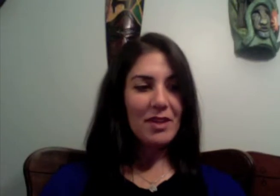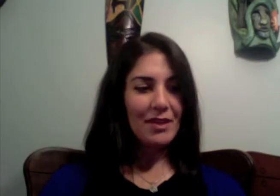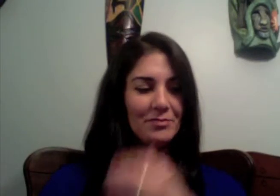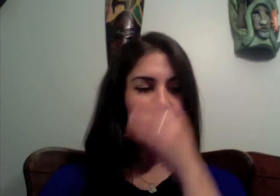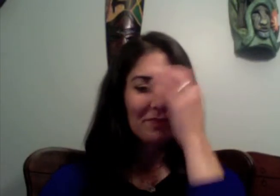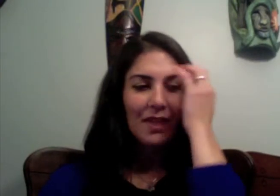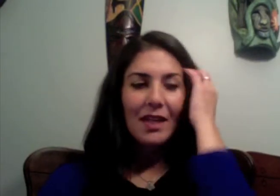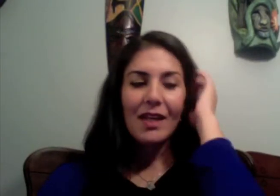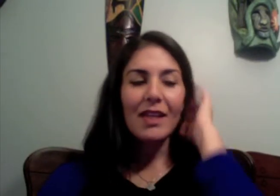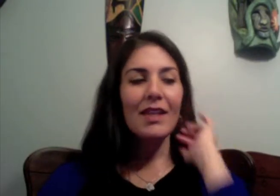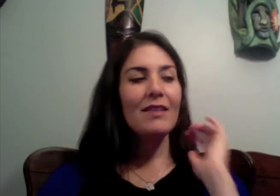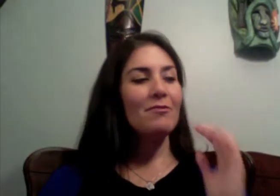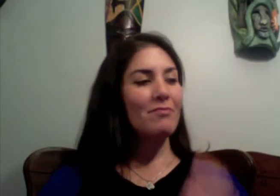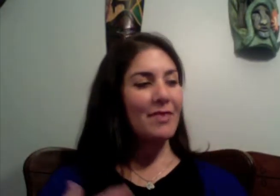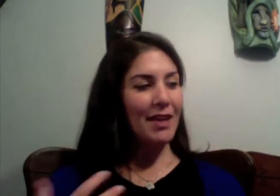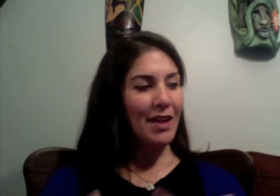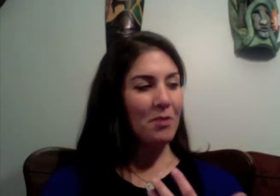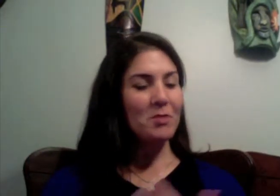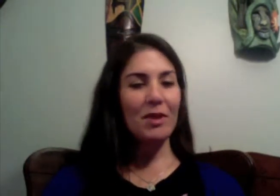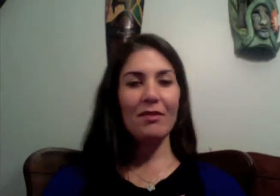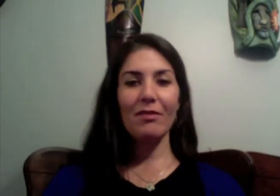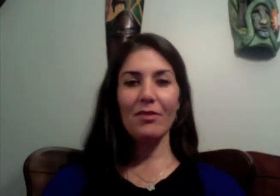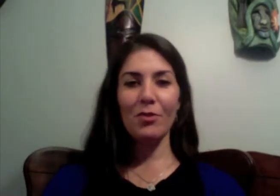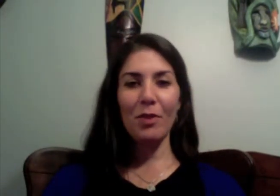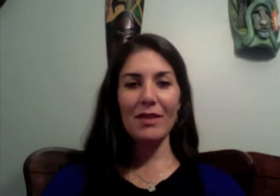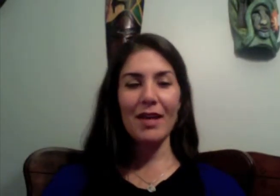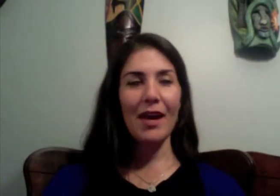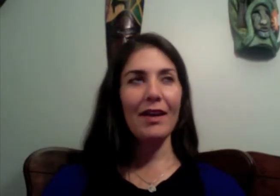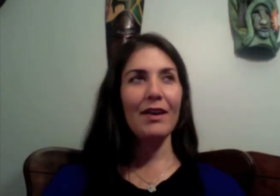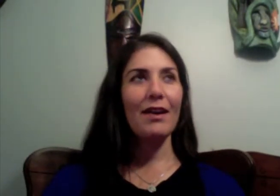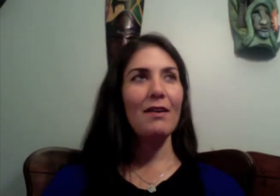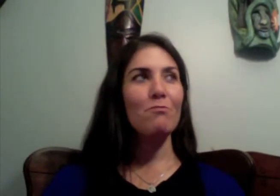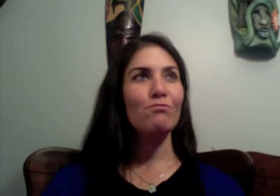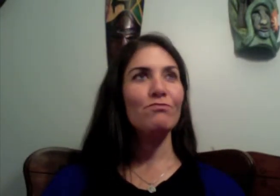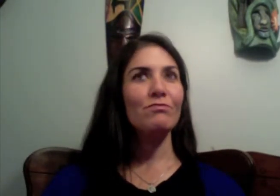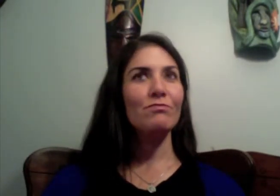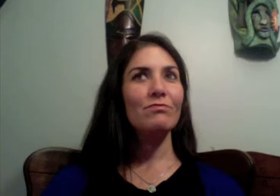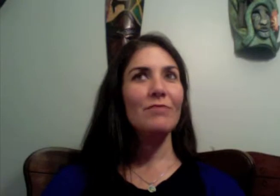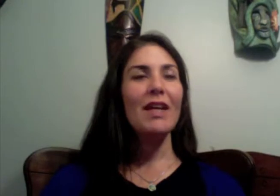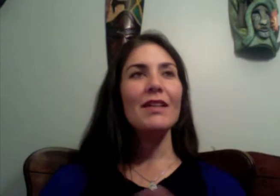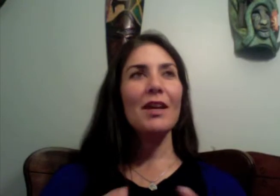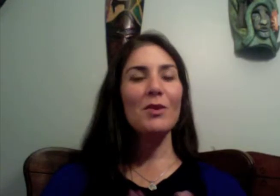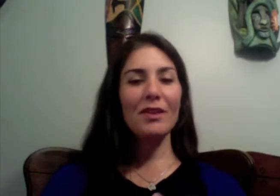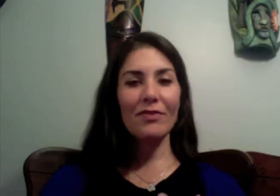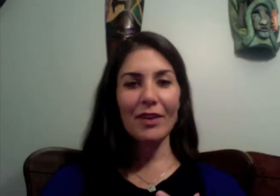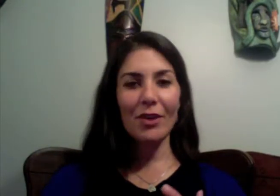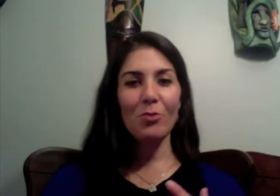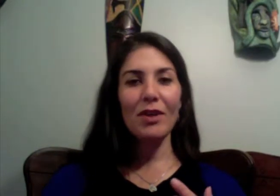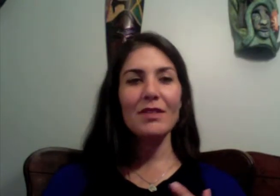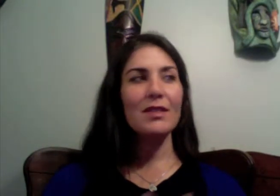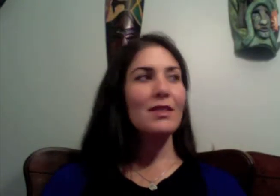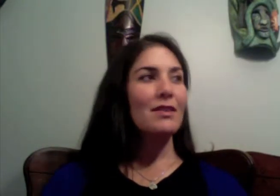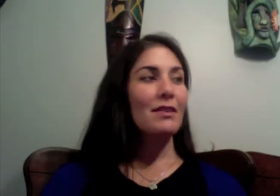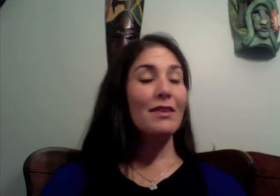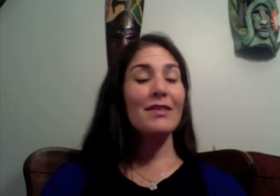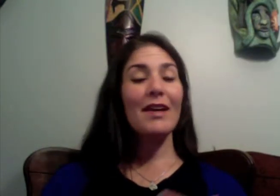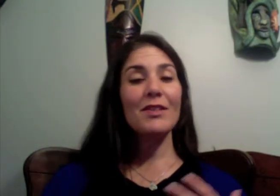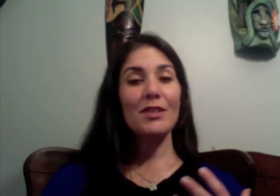that helps me through my day not only the fear but the things that actually